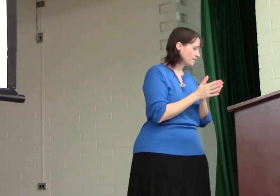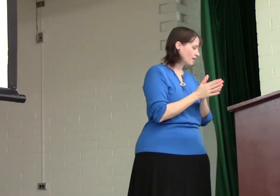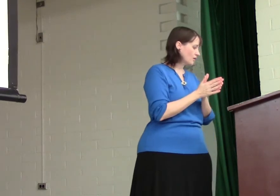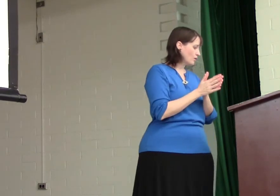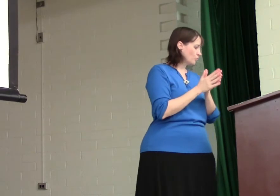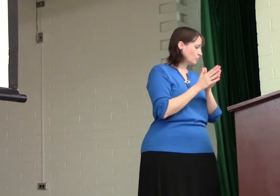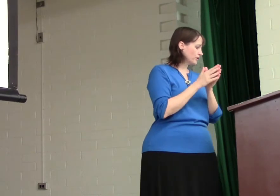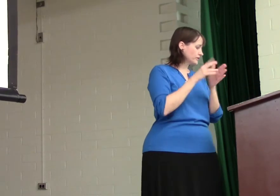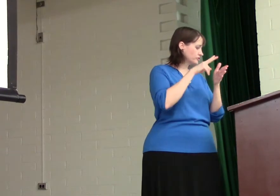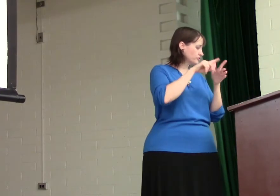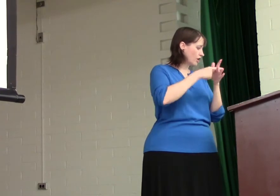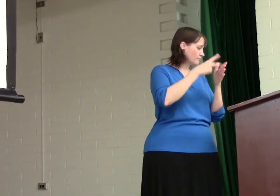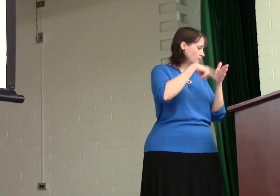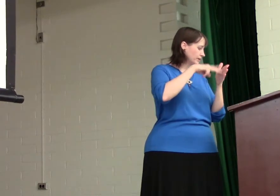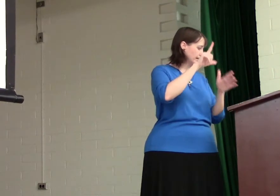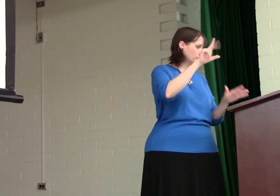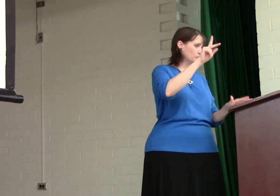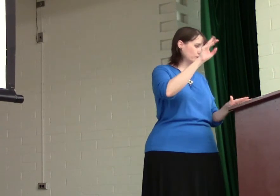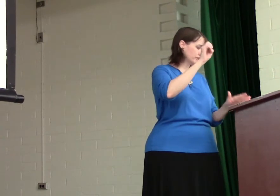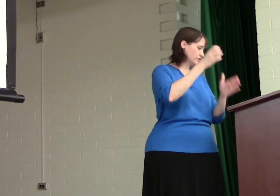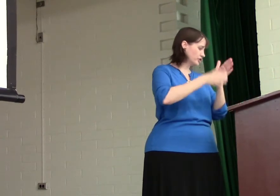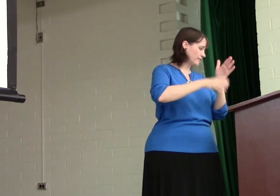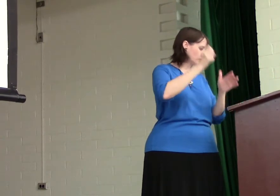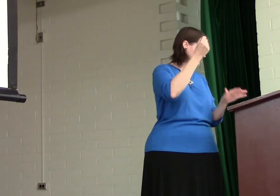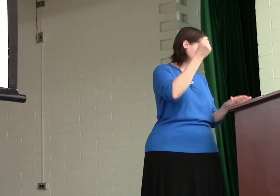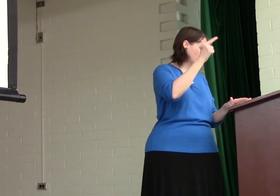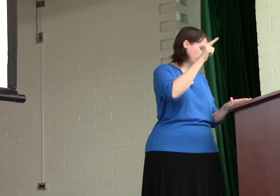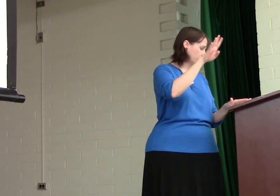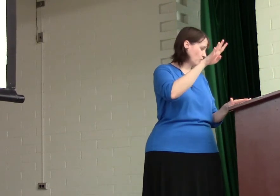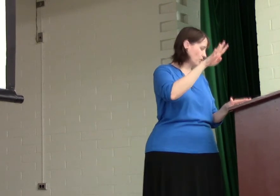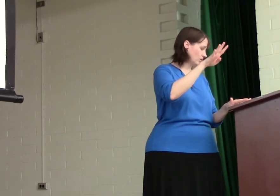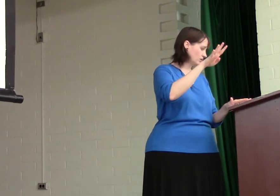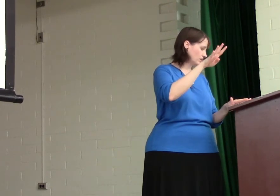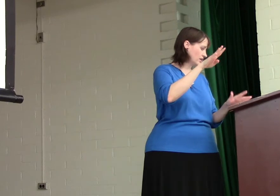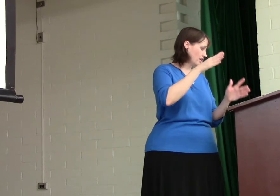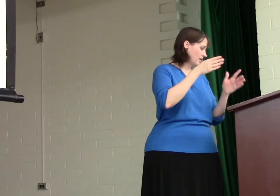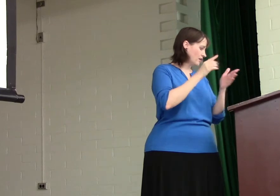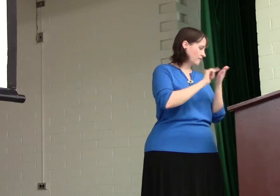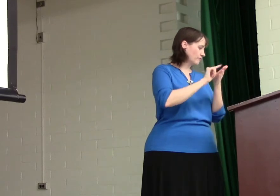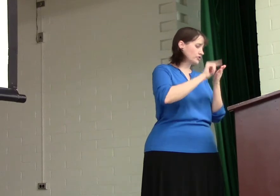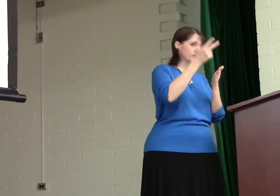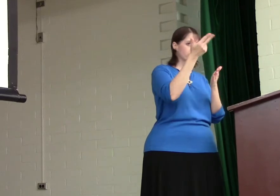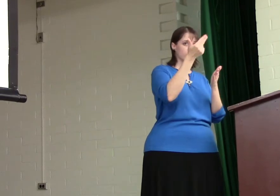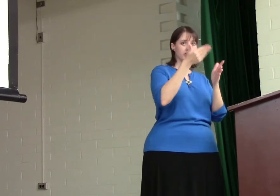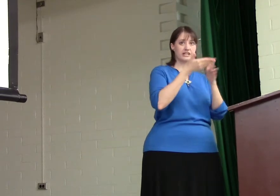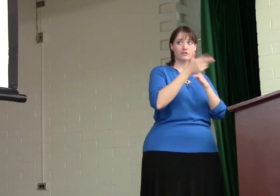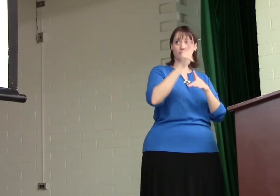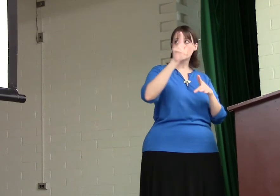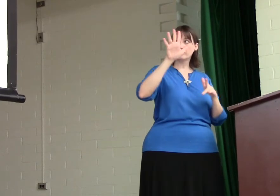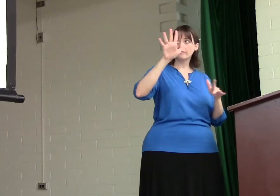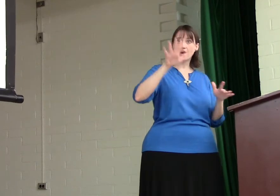We're going to start by reading Luke chapter 24, verses 13 through 35.